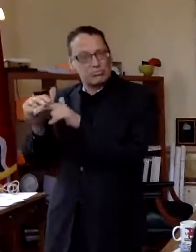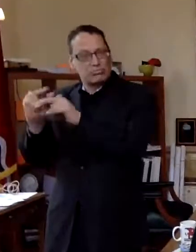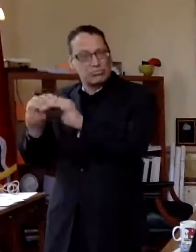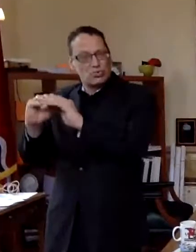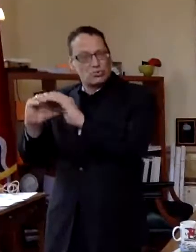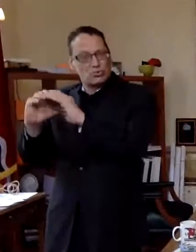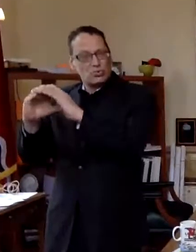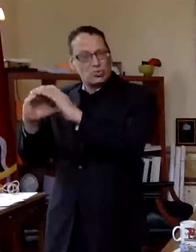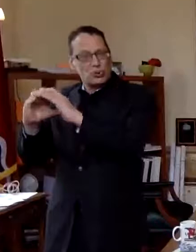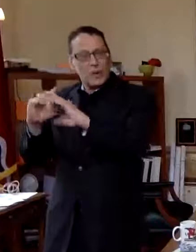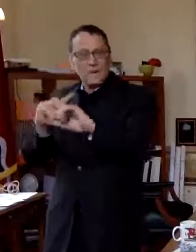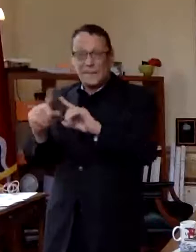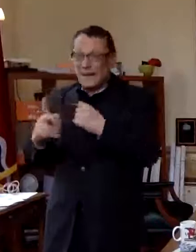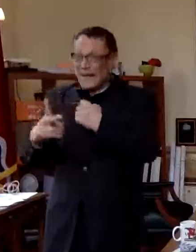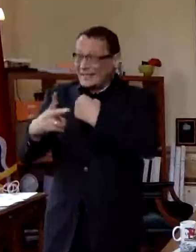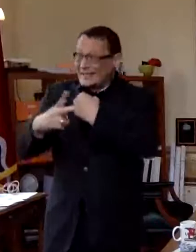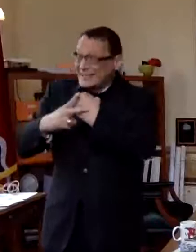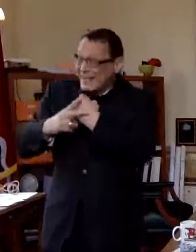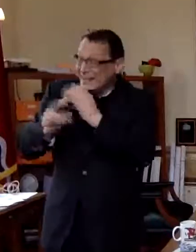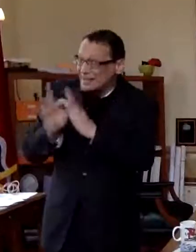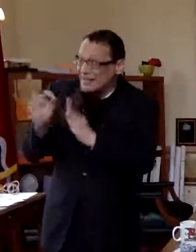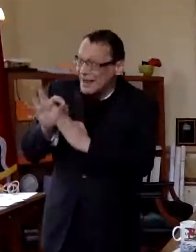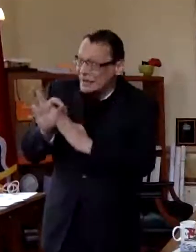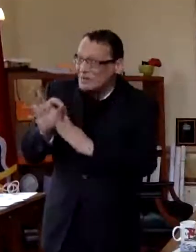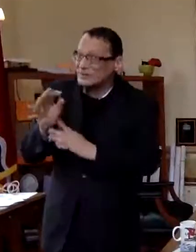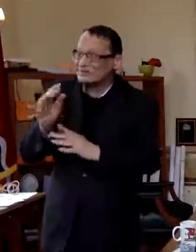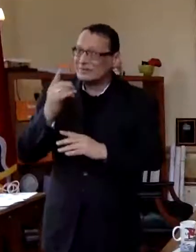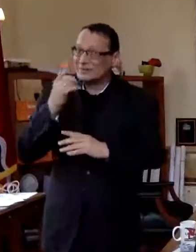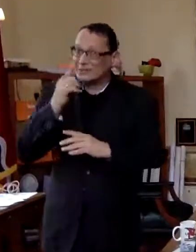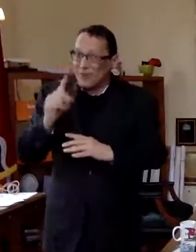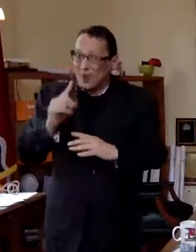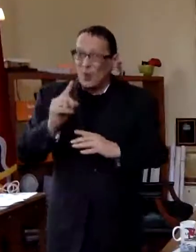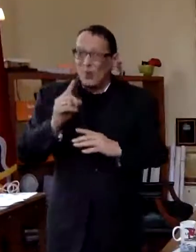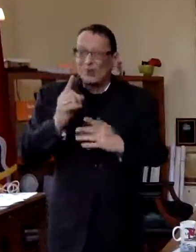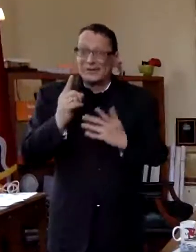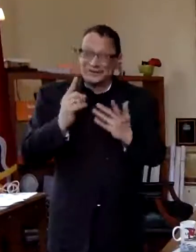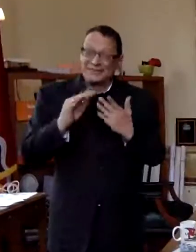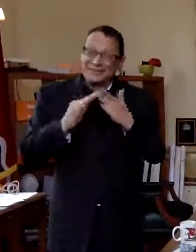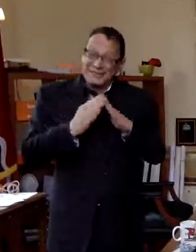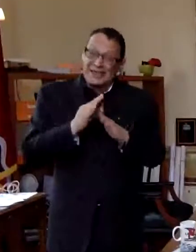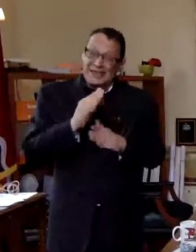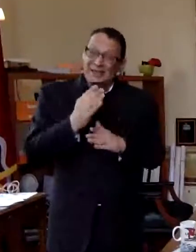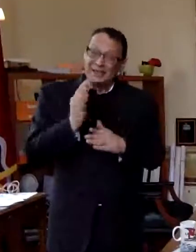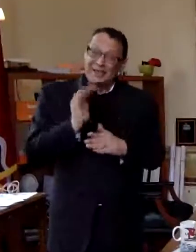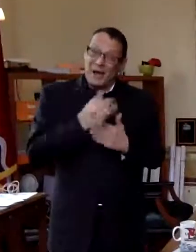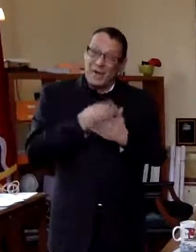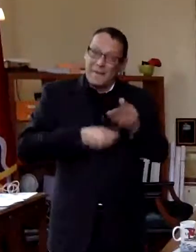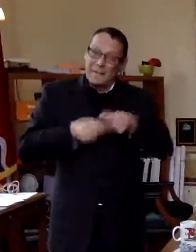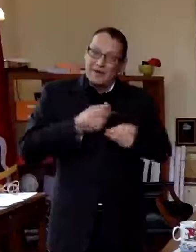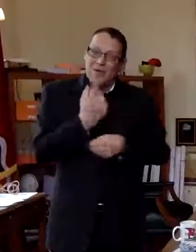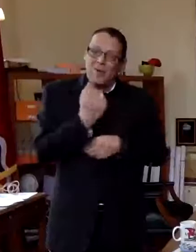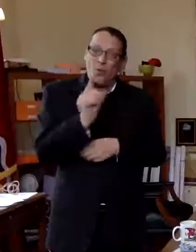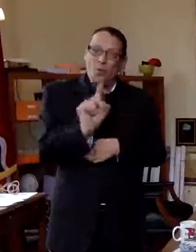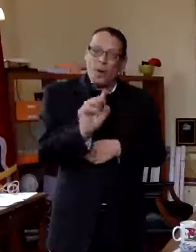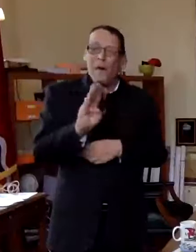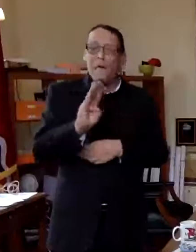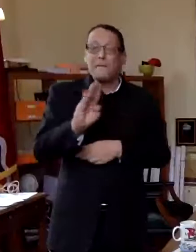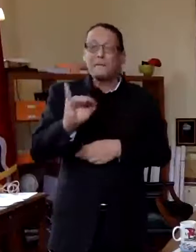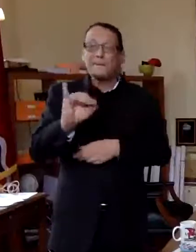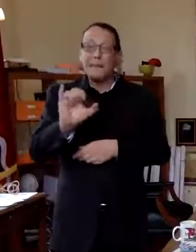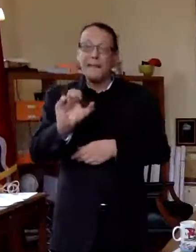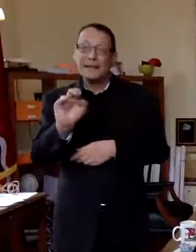not much of a savings account for an entity that's running a billion dollar budget and of course it also